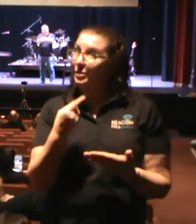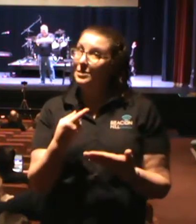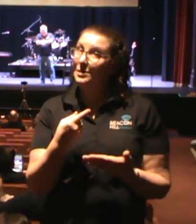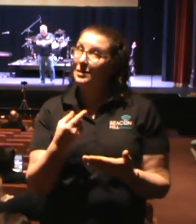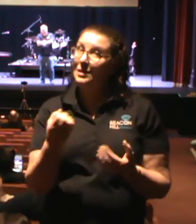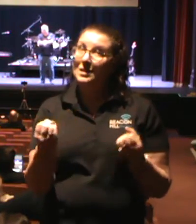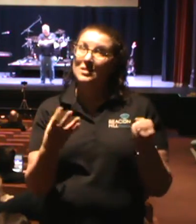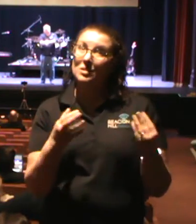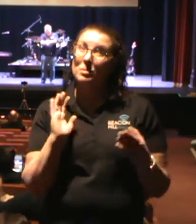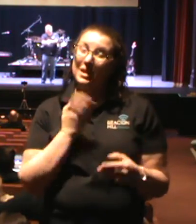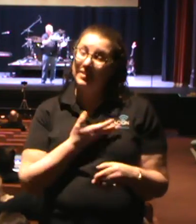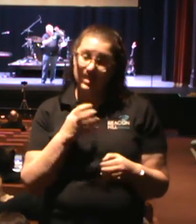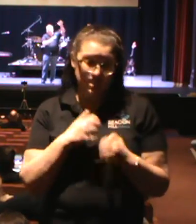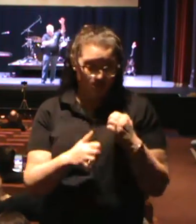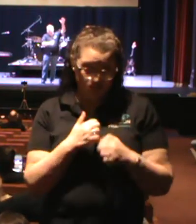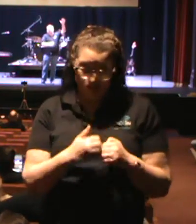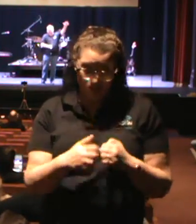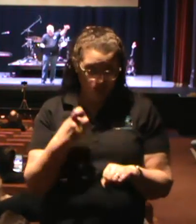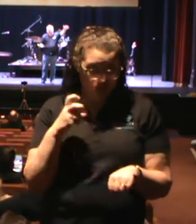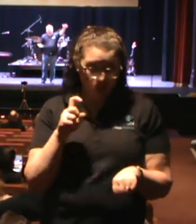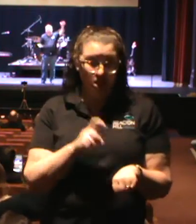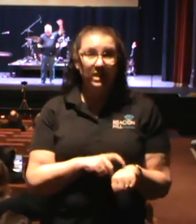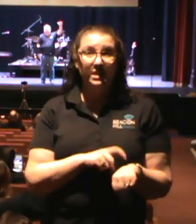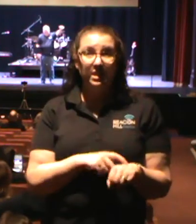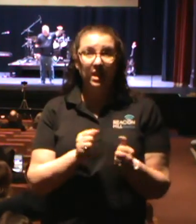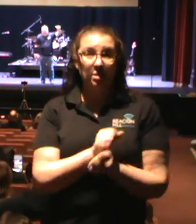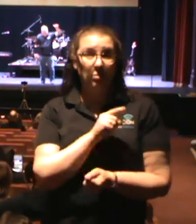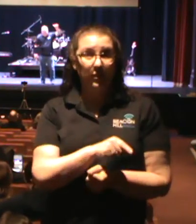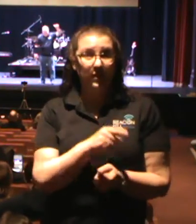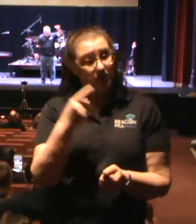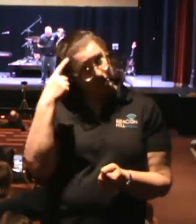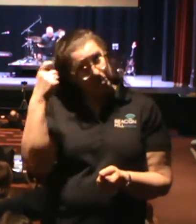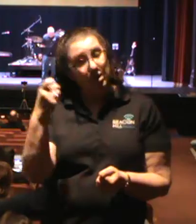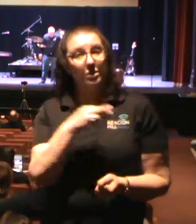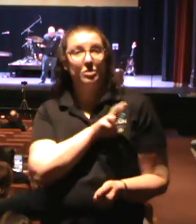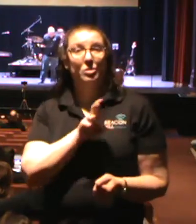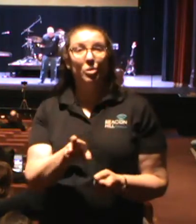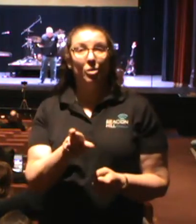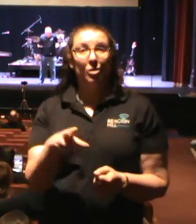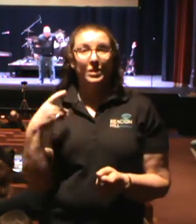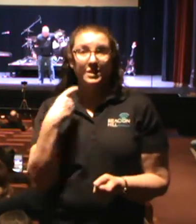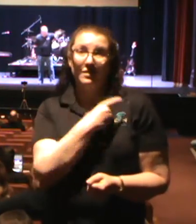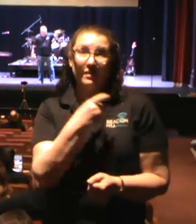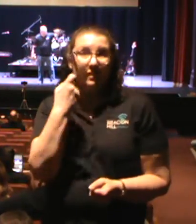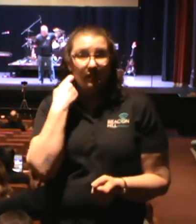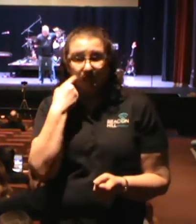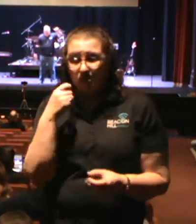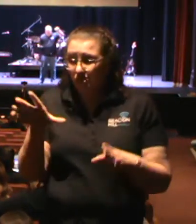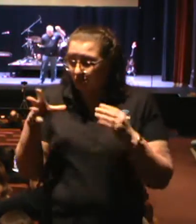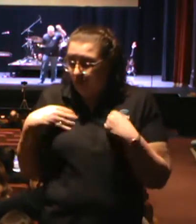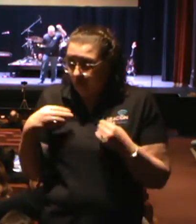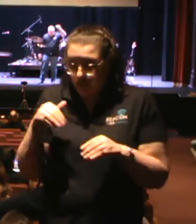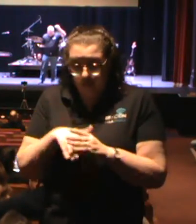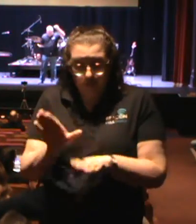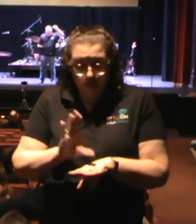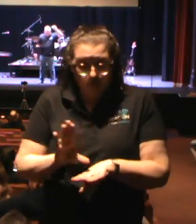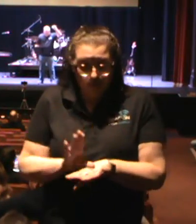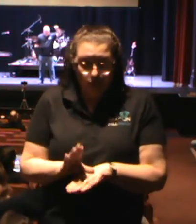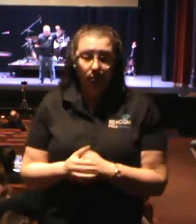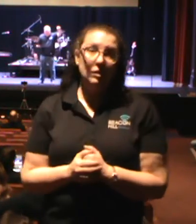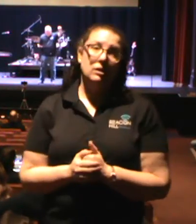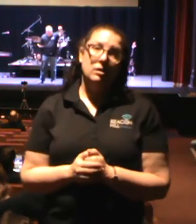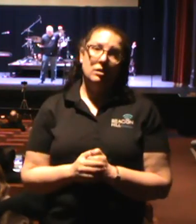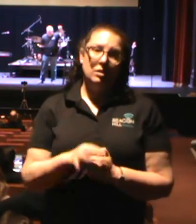have a hard time with this because of the roles that deacons actually take in the church. So there's some